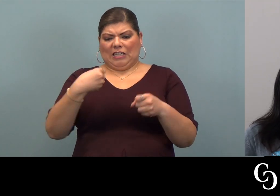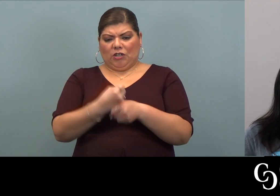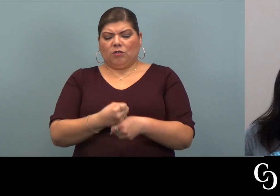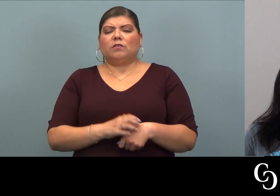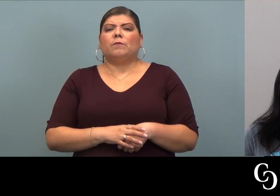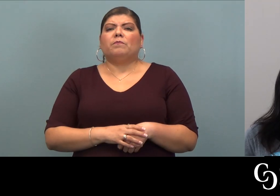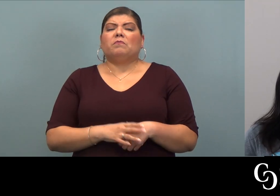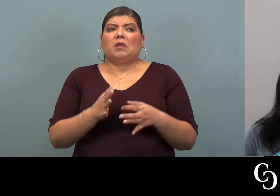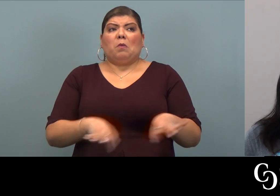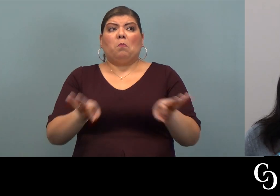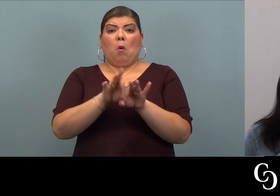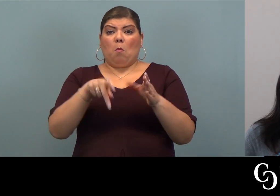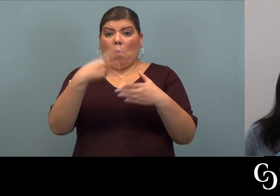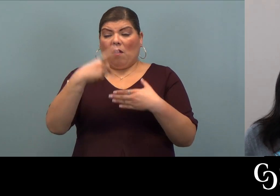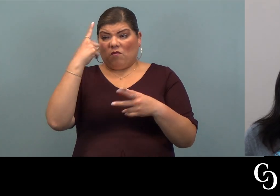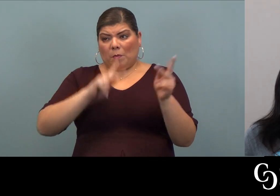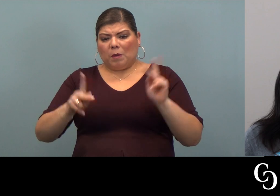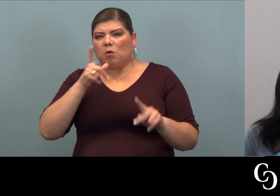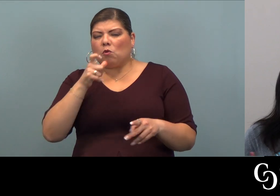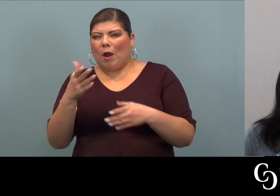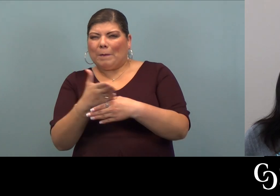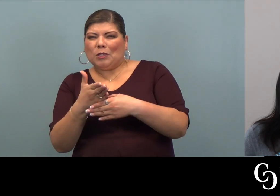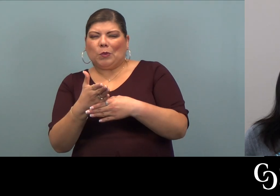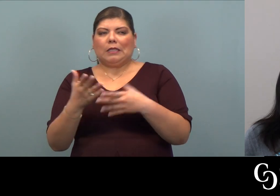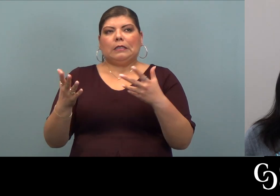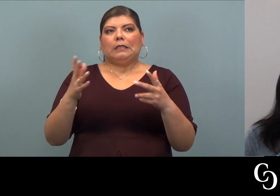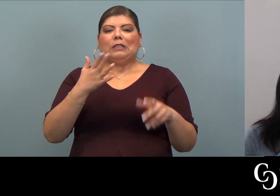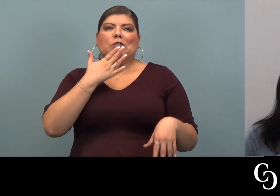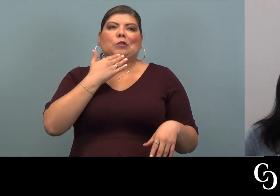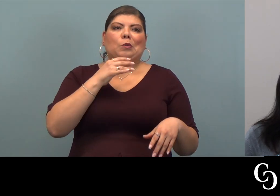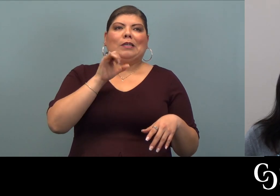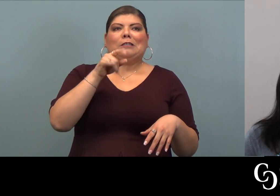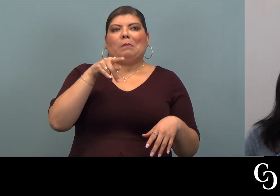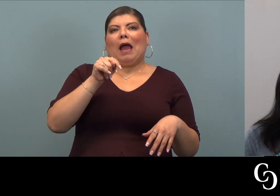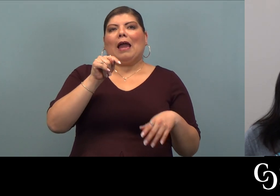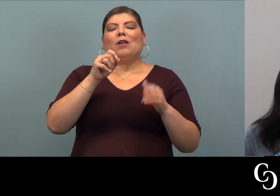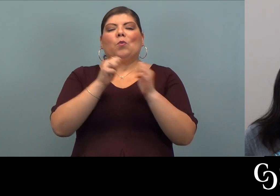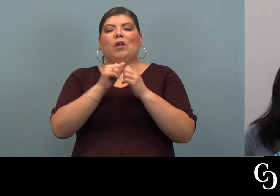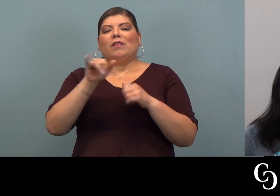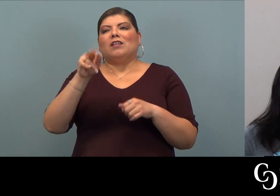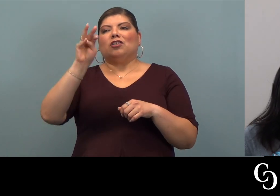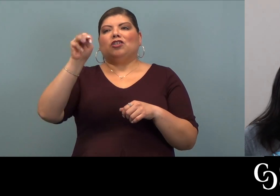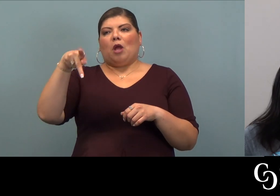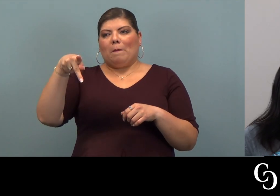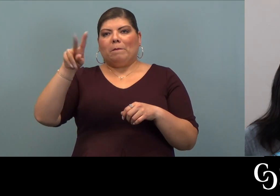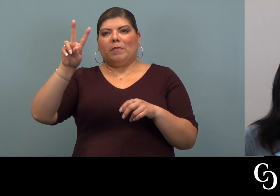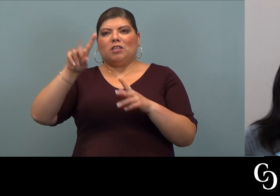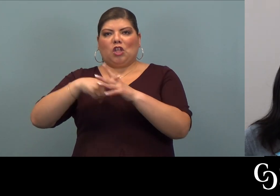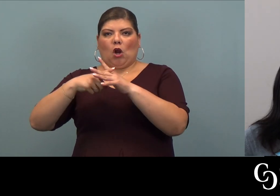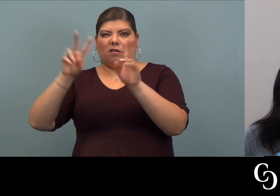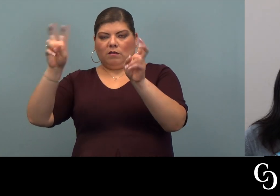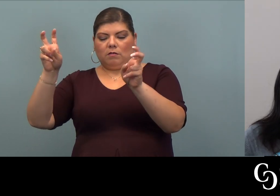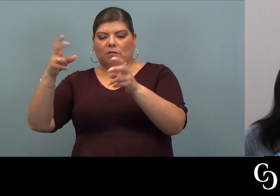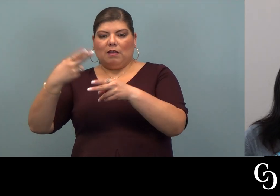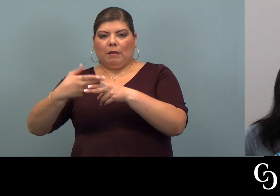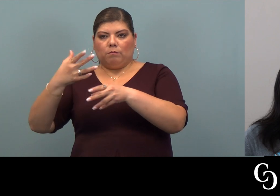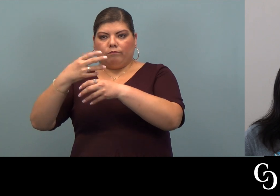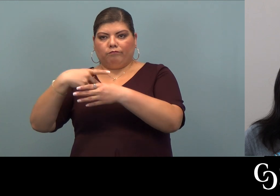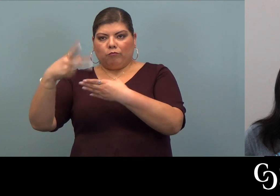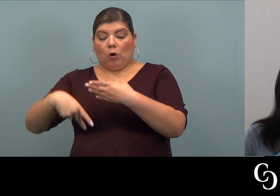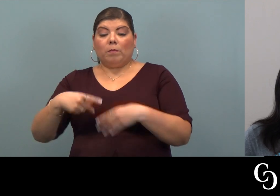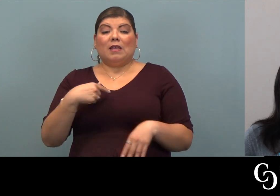An important program for folks that are kind of in between. There's a sweet spot with Jumpstart. So, folks that have